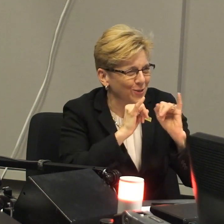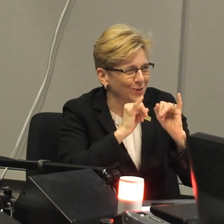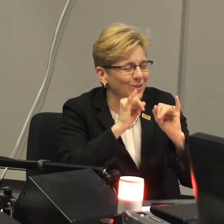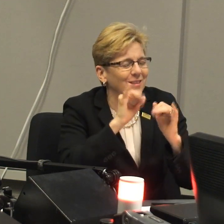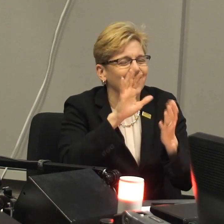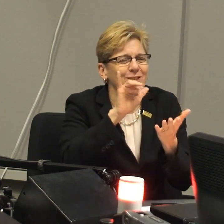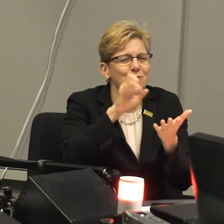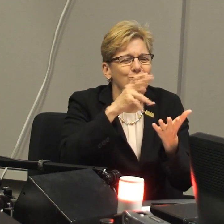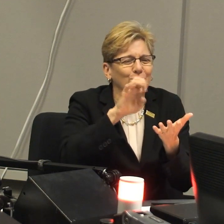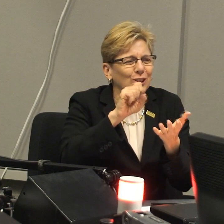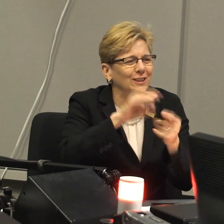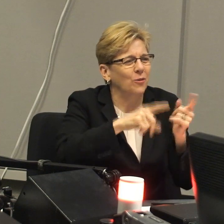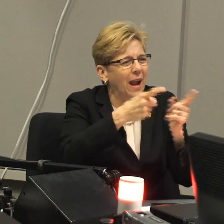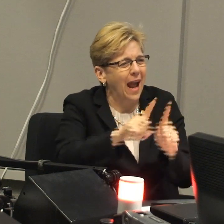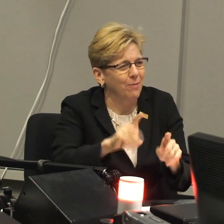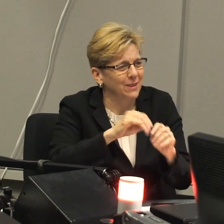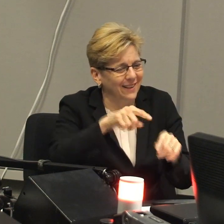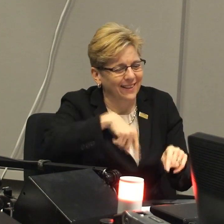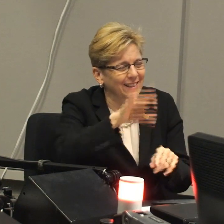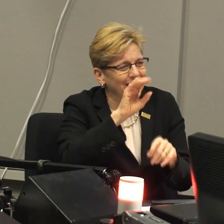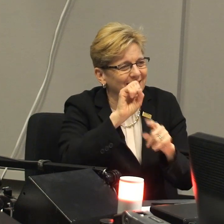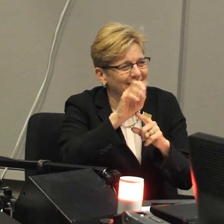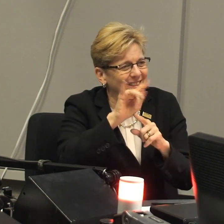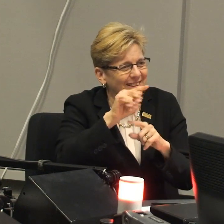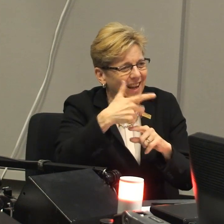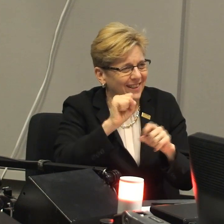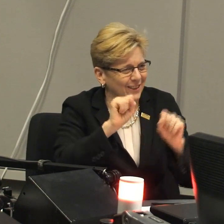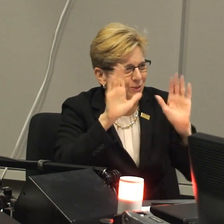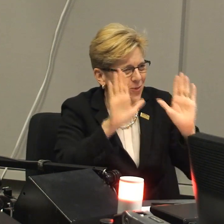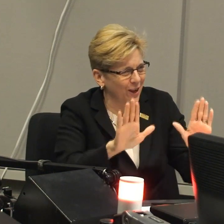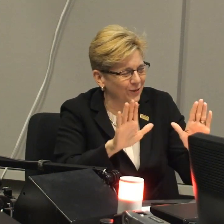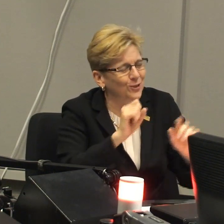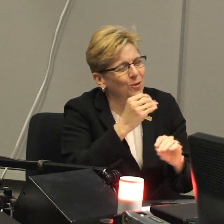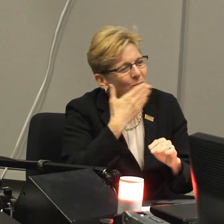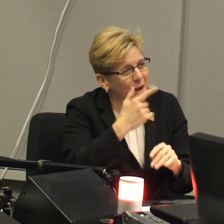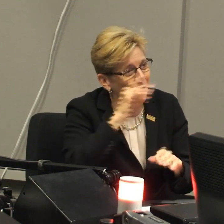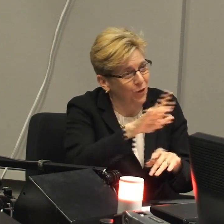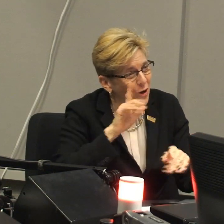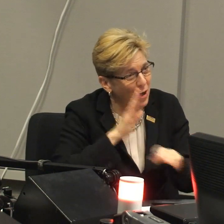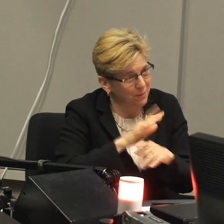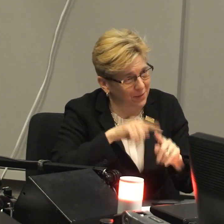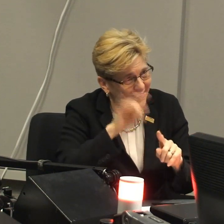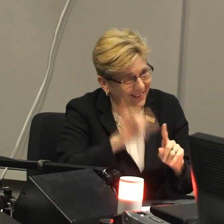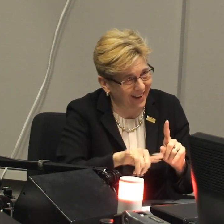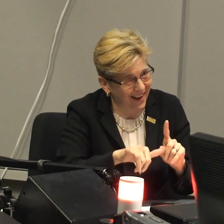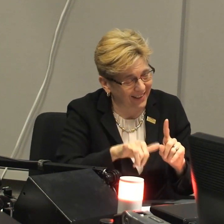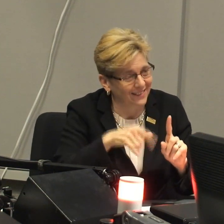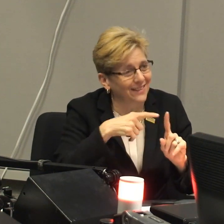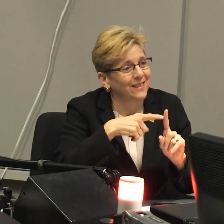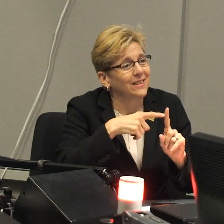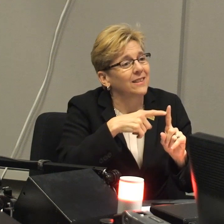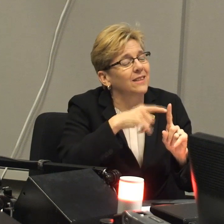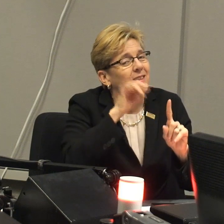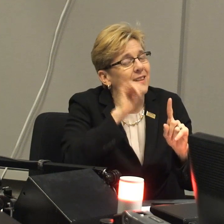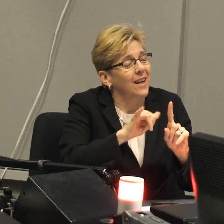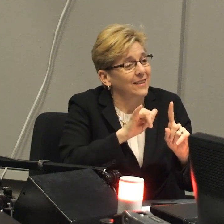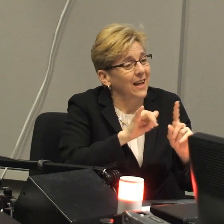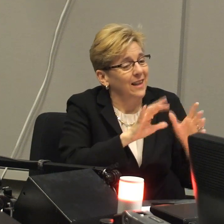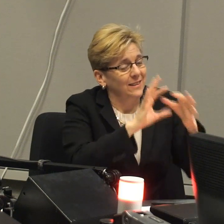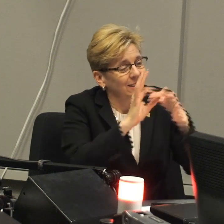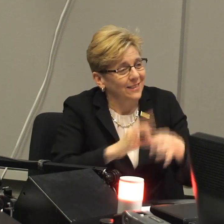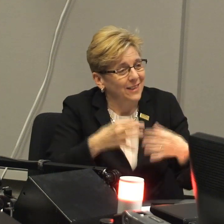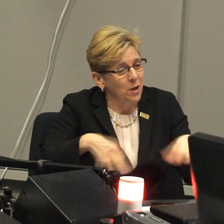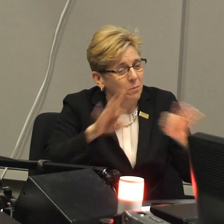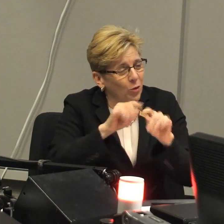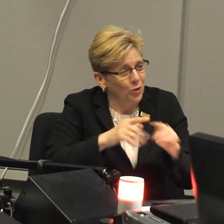and connected to the radio in some capacity. And being up to date with what happens in these kinds of settings and you're making it accessible is